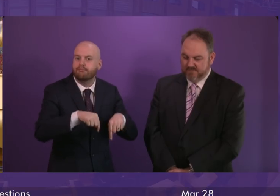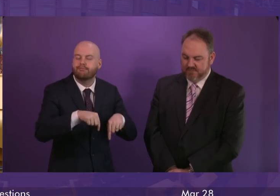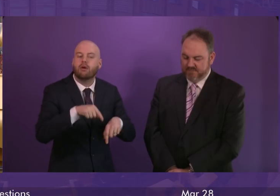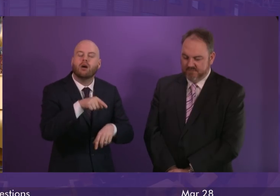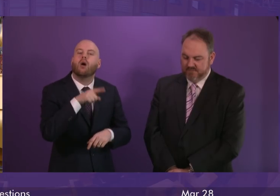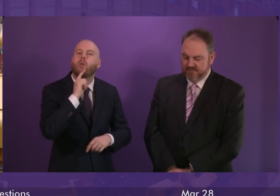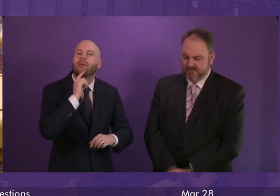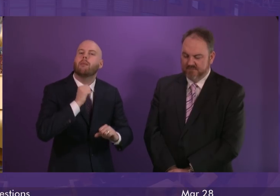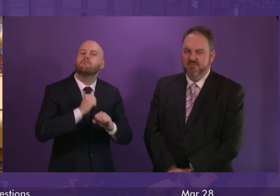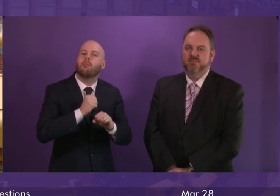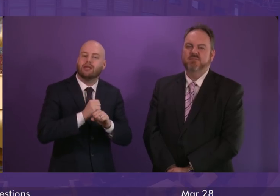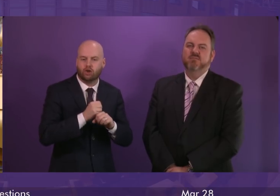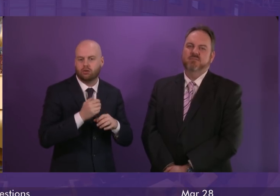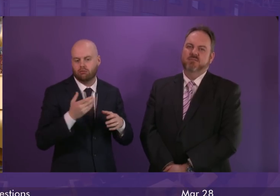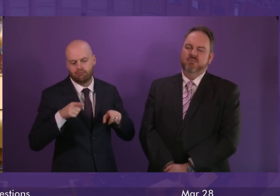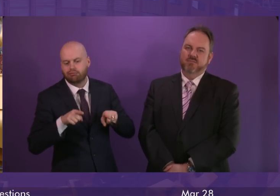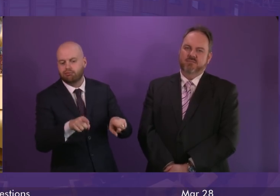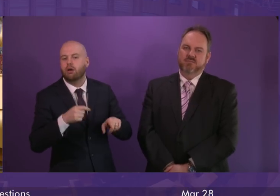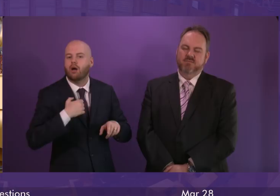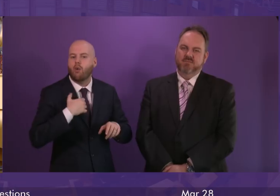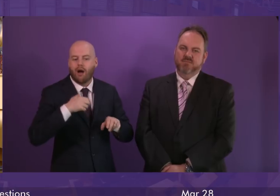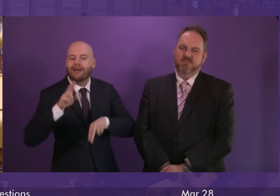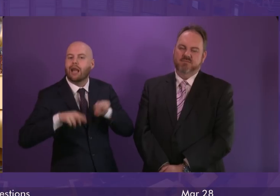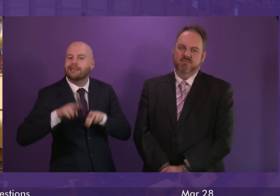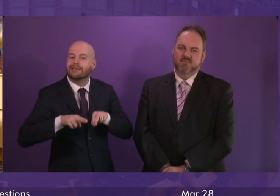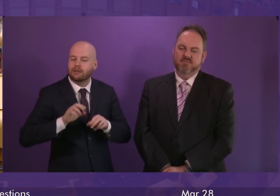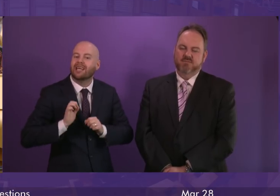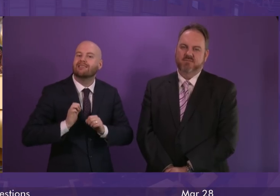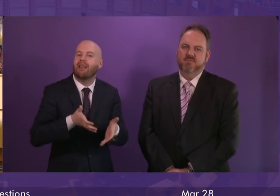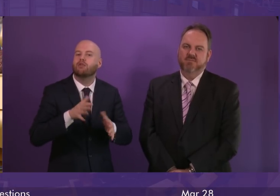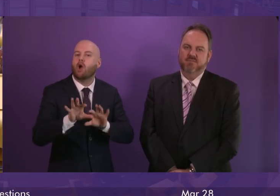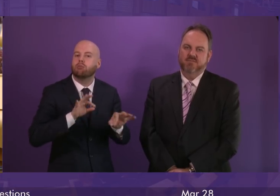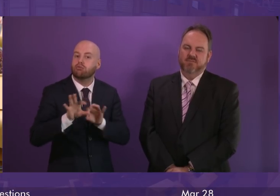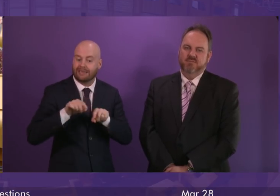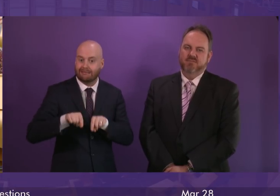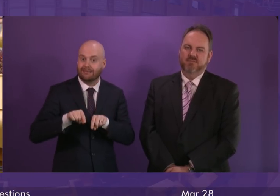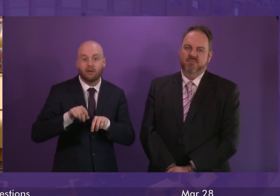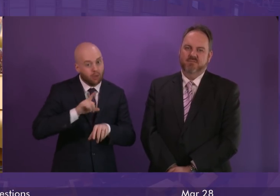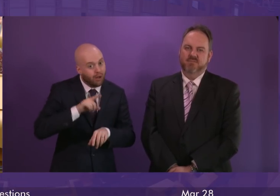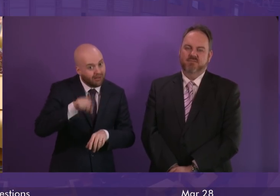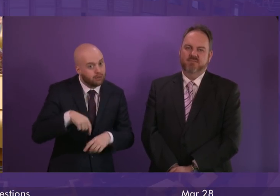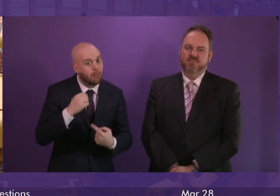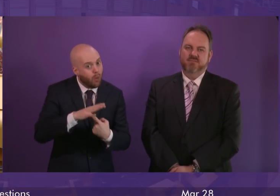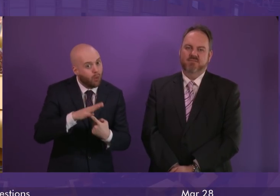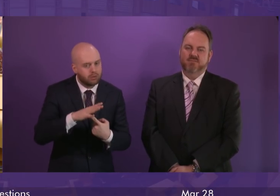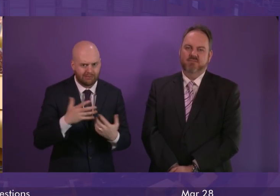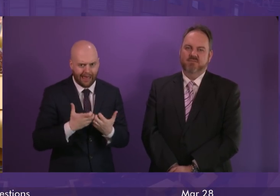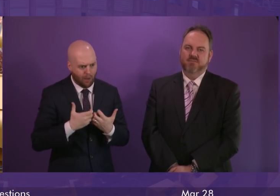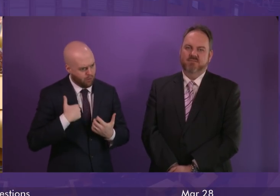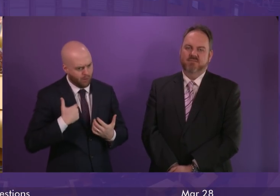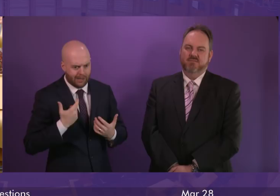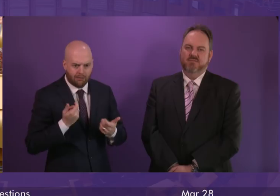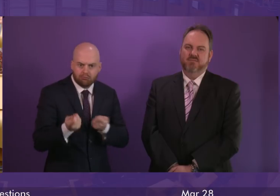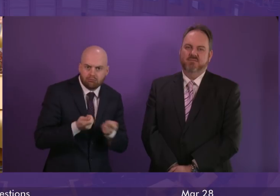of policy and delivery options. And these are important aspects. Delivery option, as well as how we pay for this policy, is a